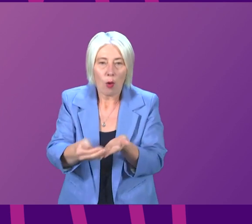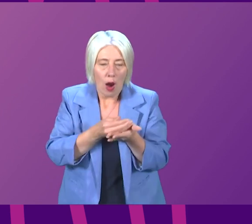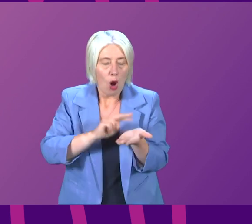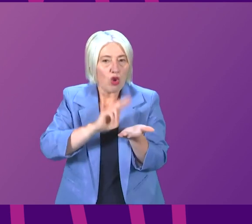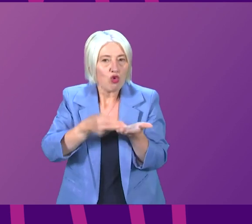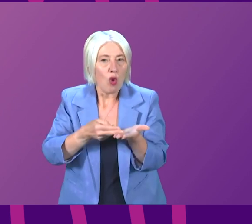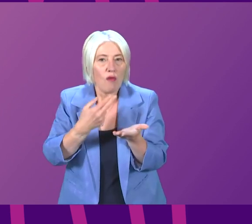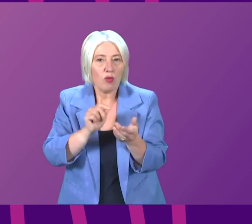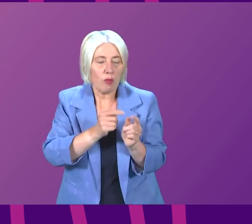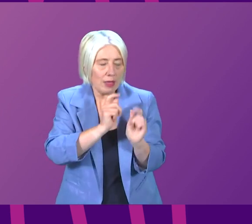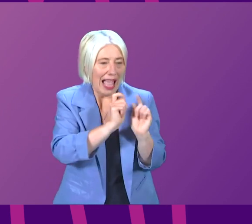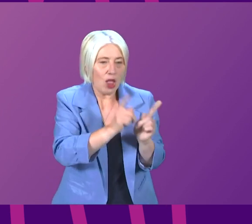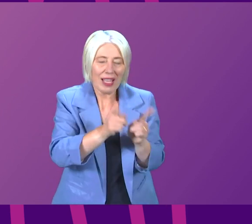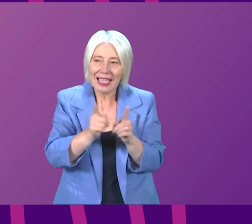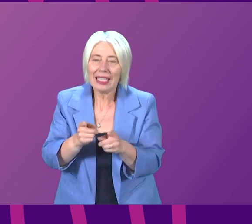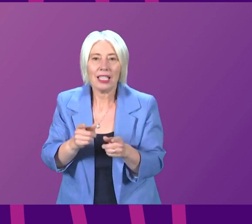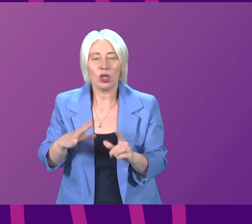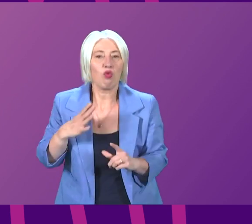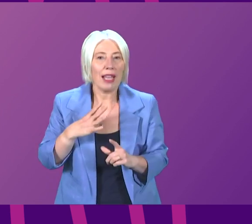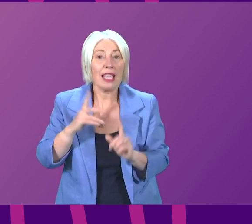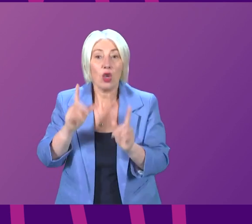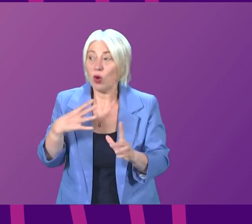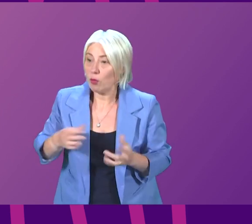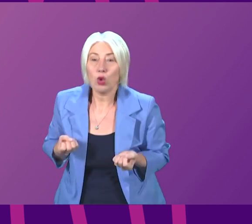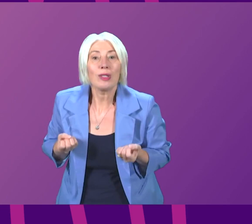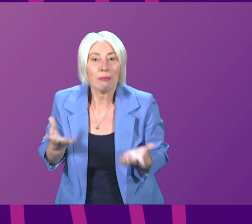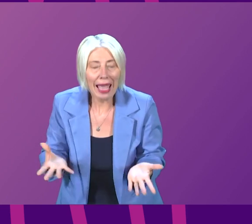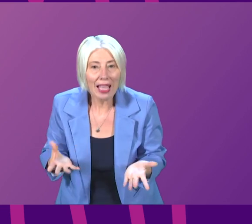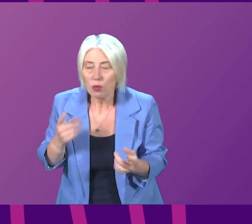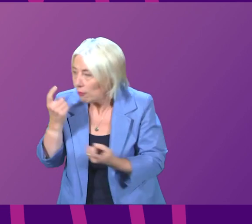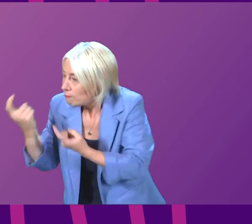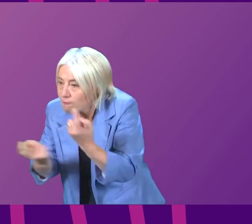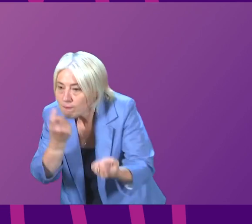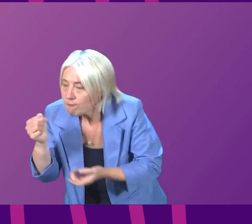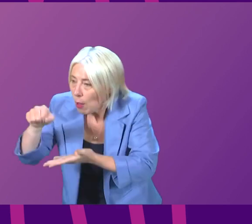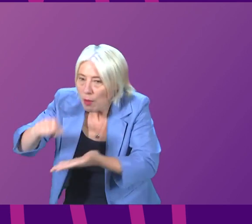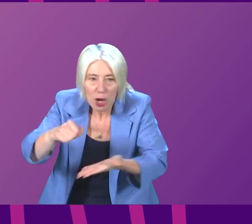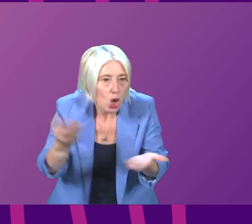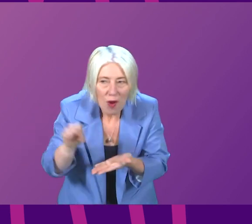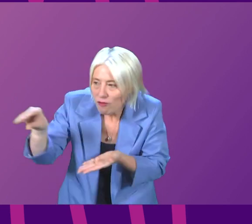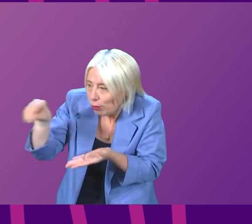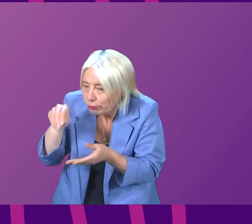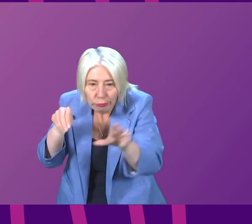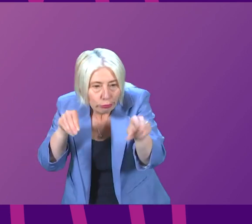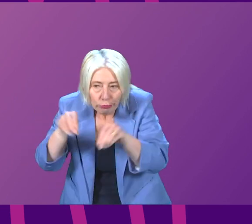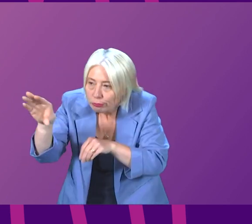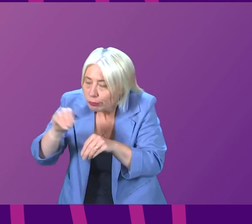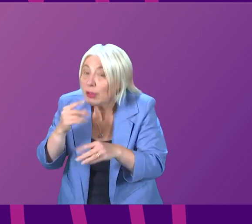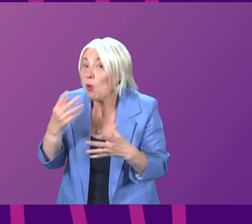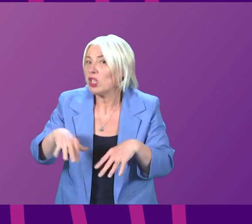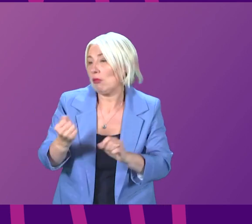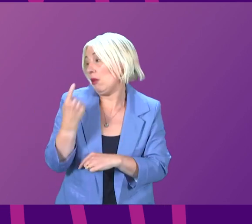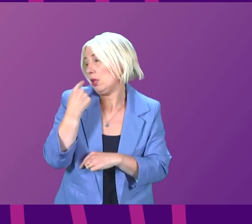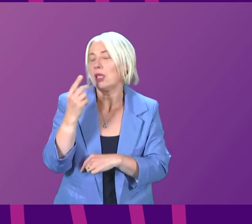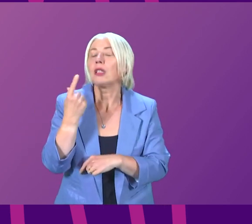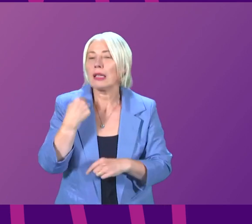allocated. So if we want to spend more on anything, we have to find other places in our budget to take that from. That process started yesterday. So